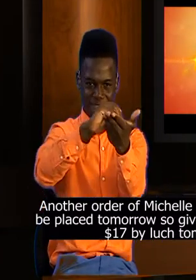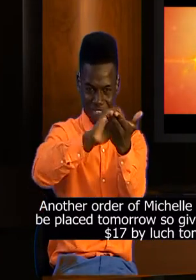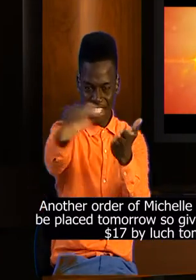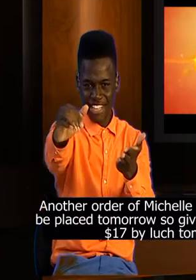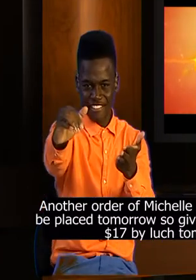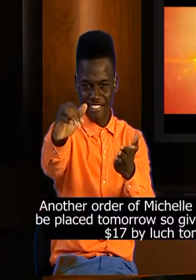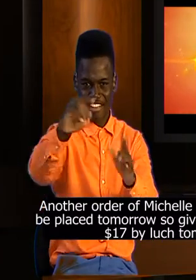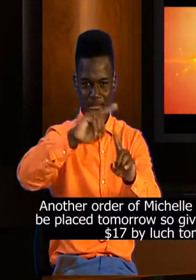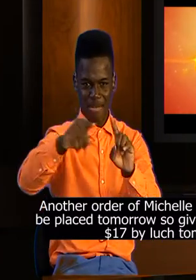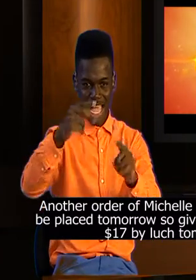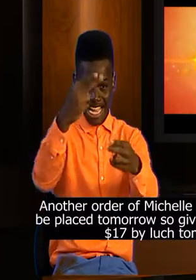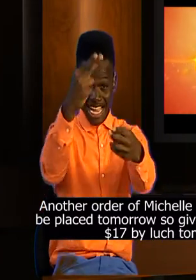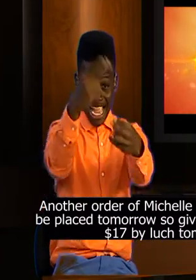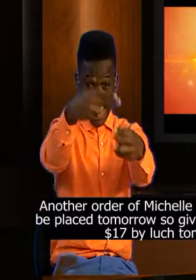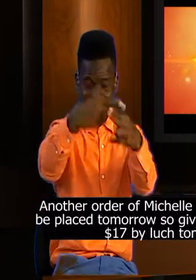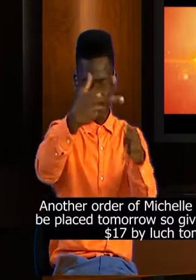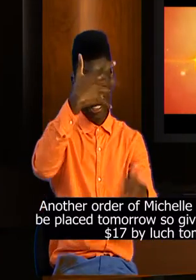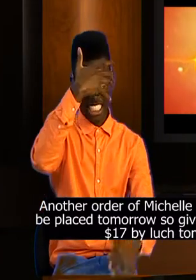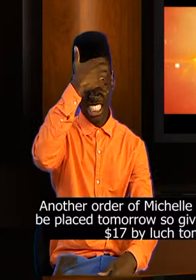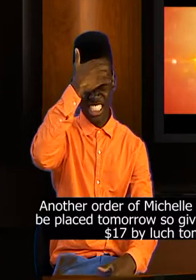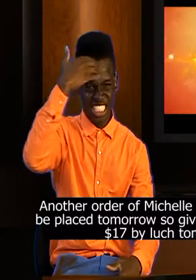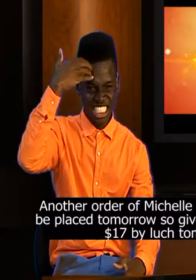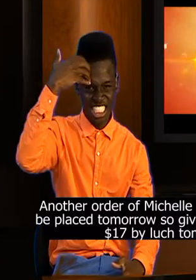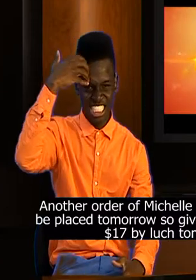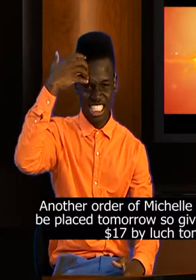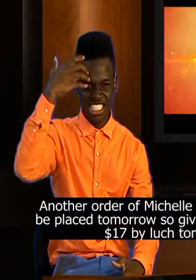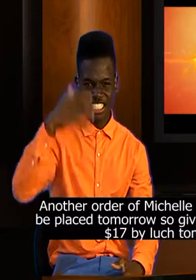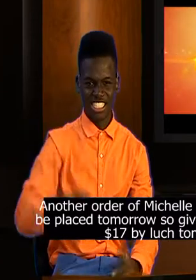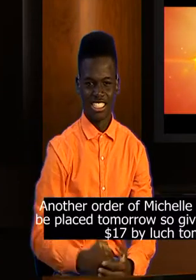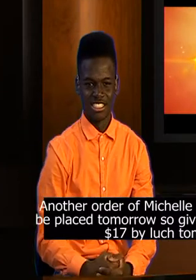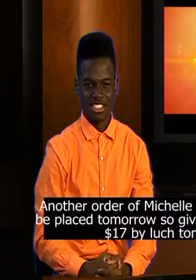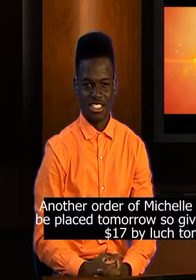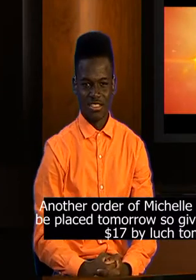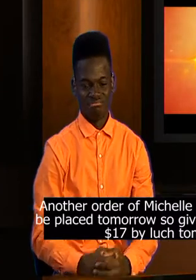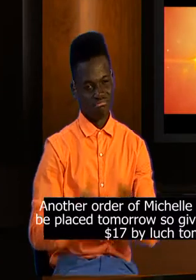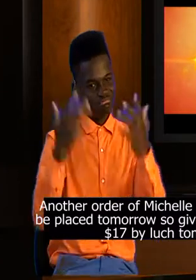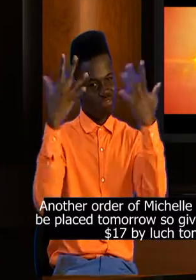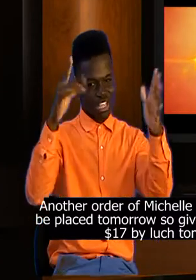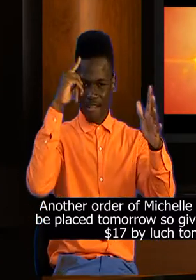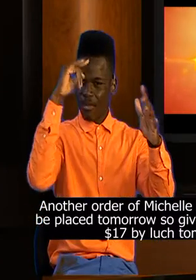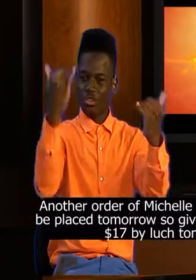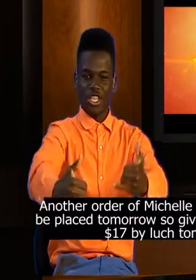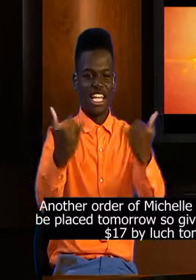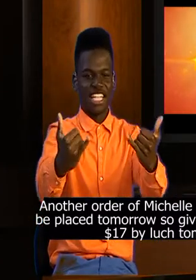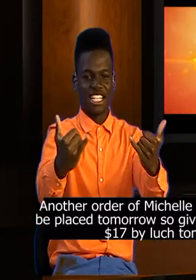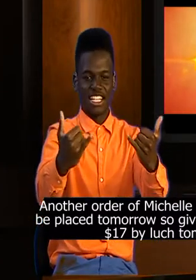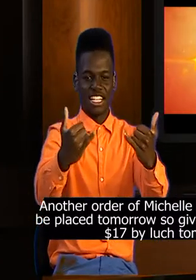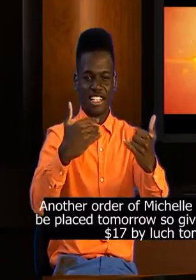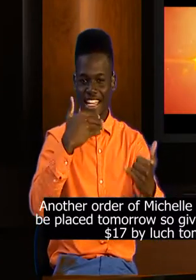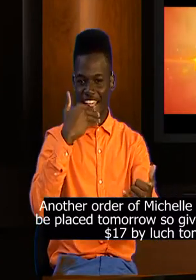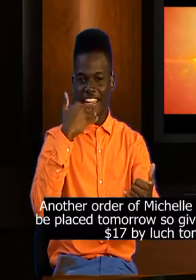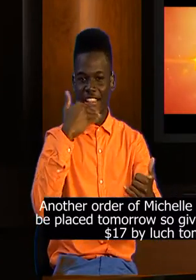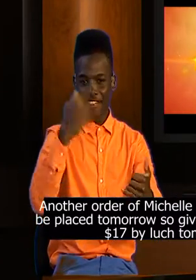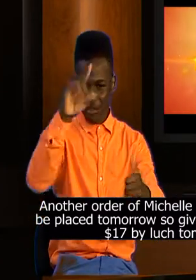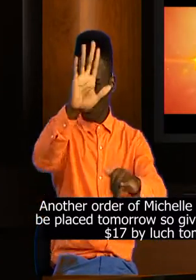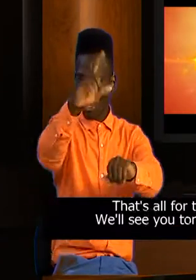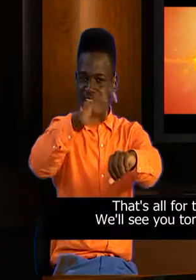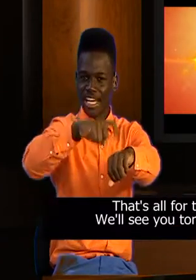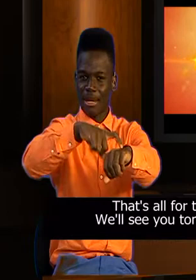Fitzgerald Kennedy said. Forgive your enemies but never forget their names. That's all for today. Thanks for